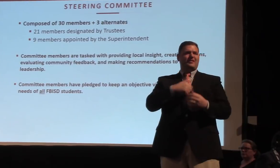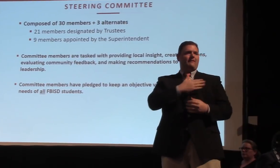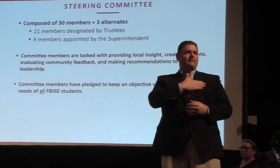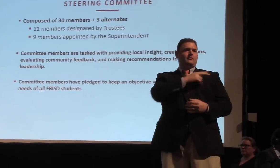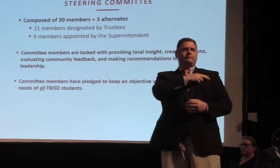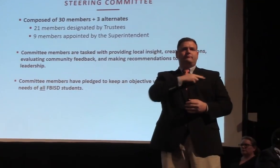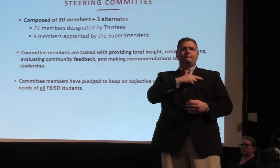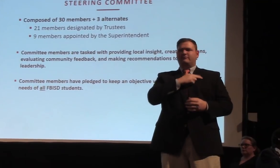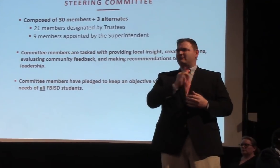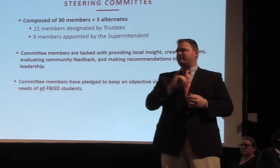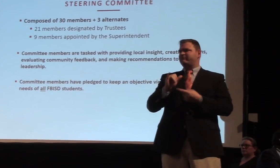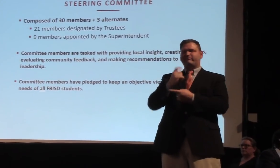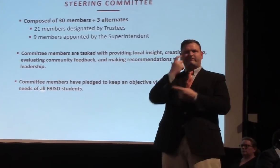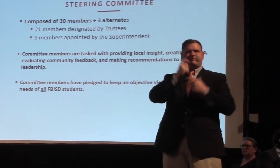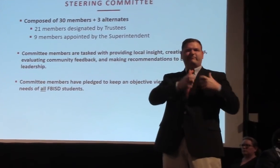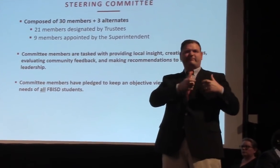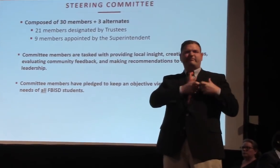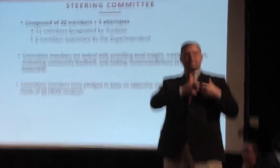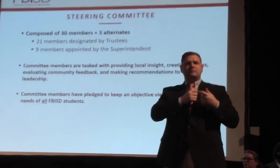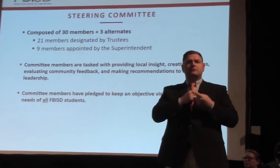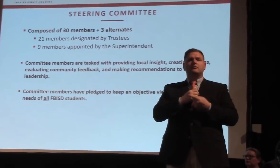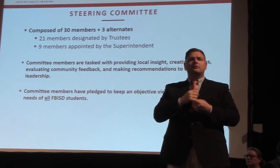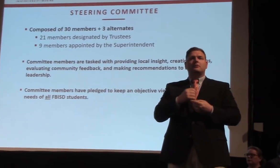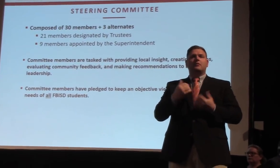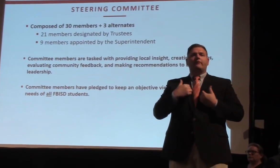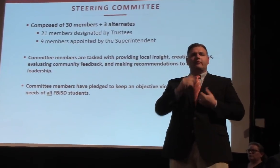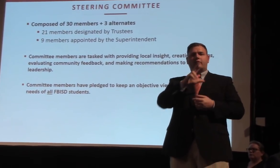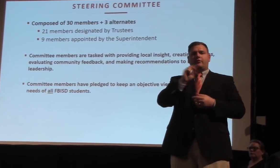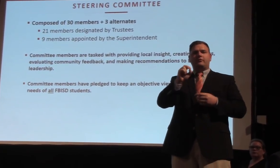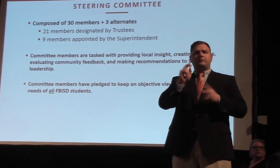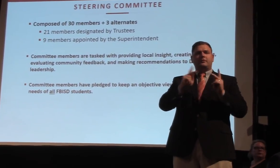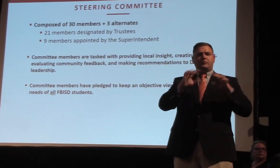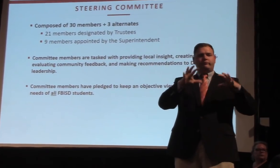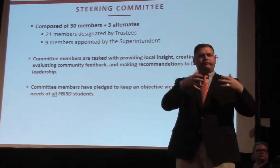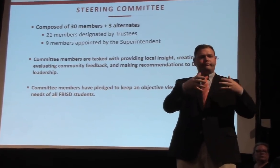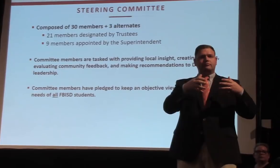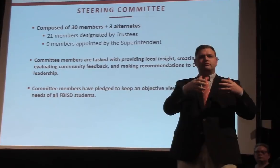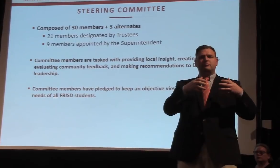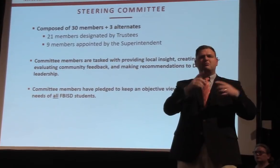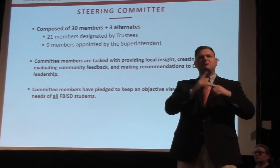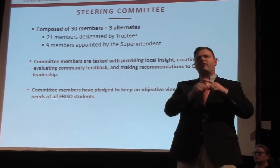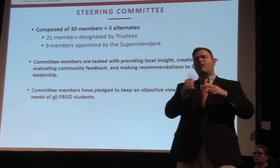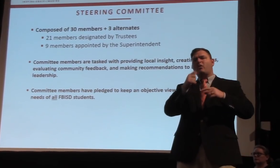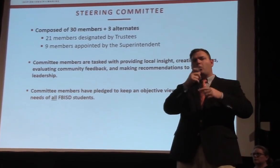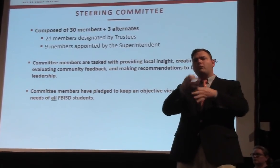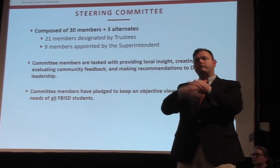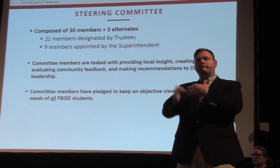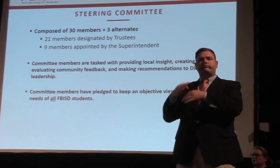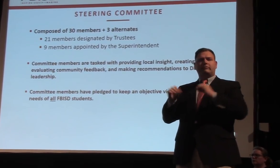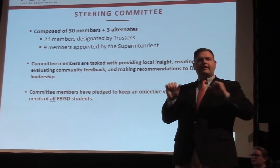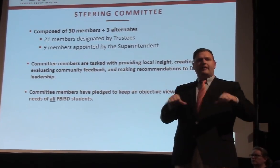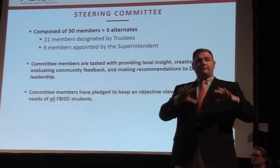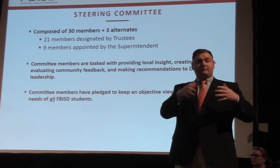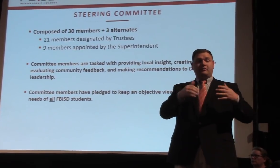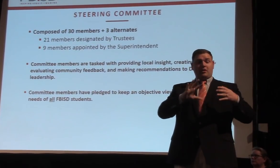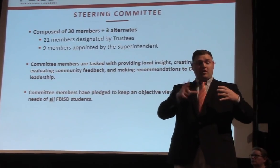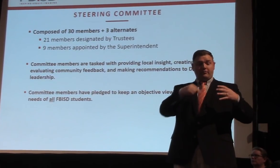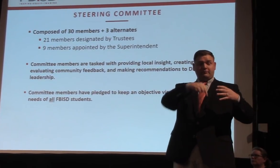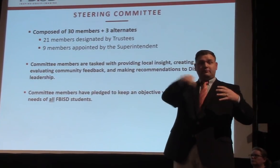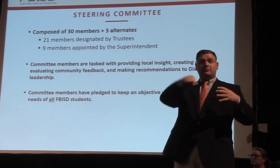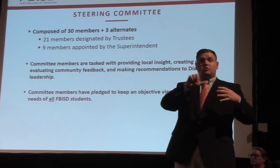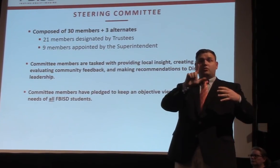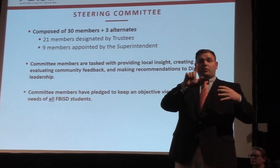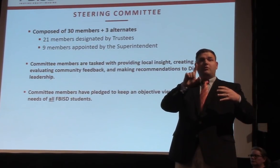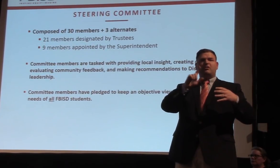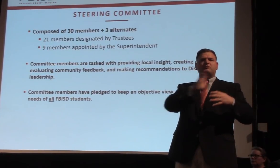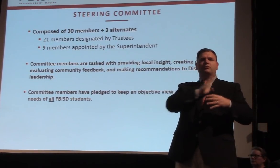It's a total of 30 different members plus three alternates. 21 of the members were designated by the board of